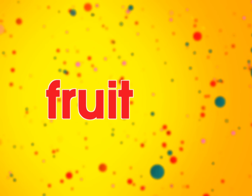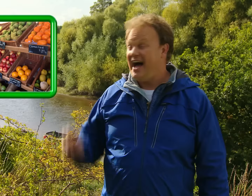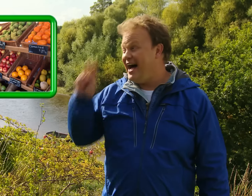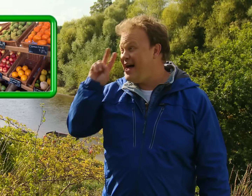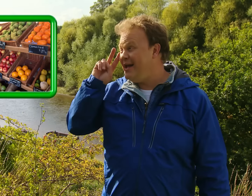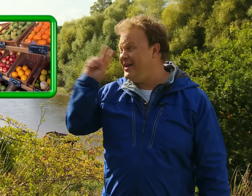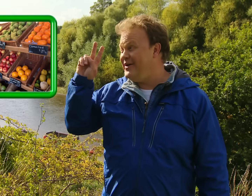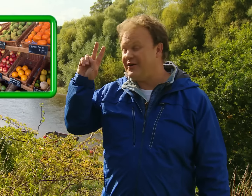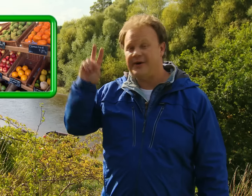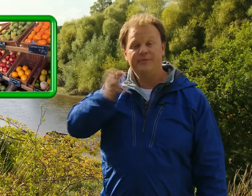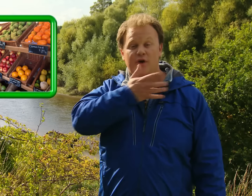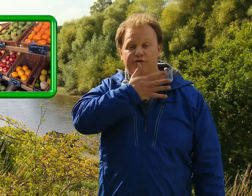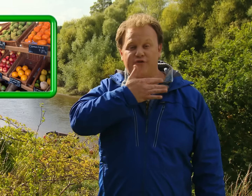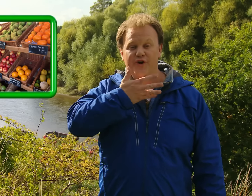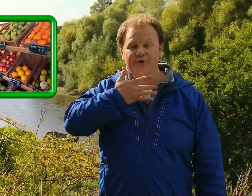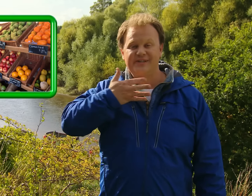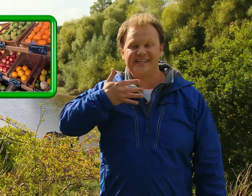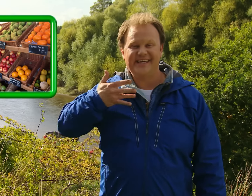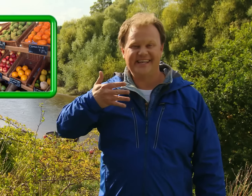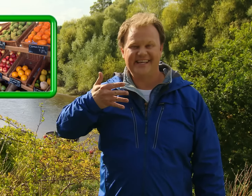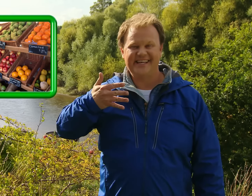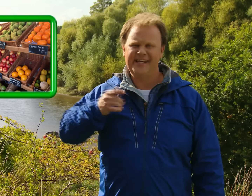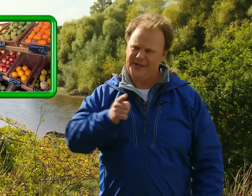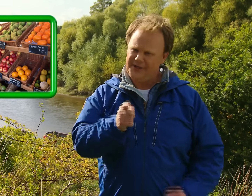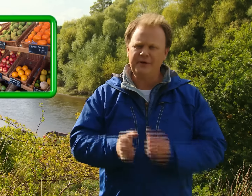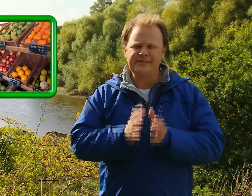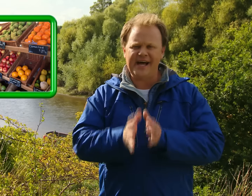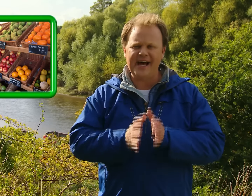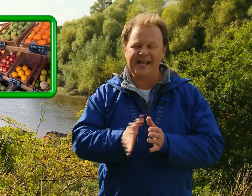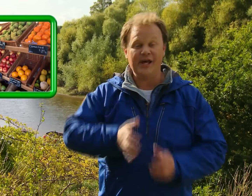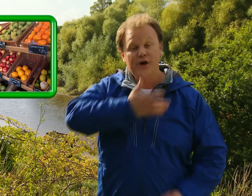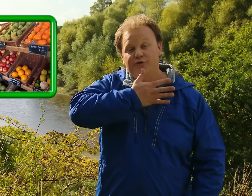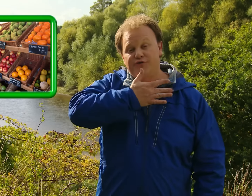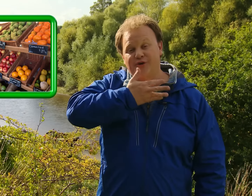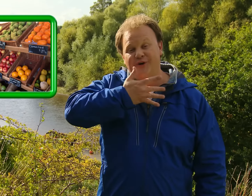Ah look! Fruit! You sign! Fruit!